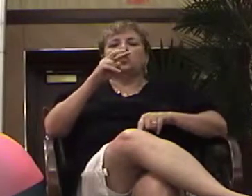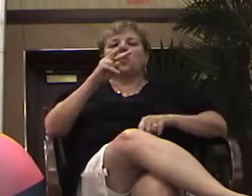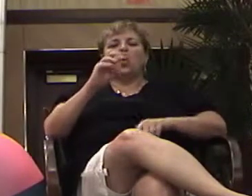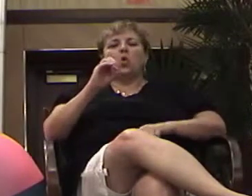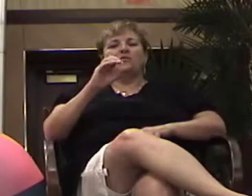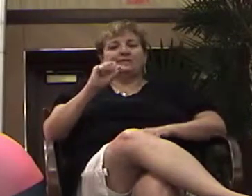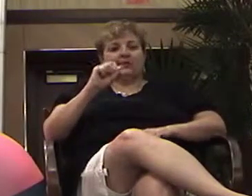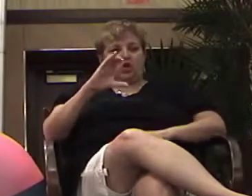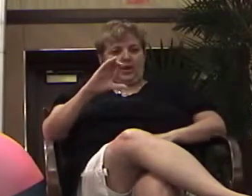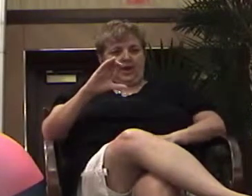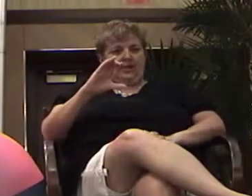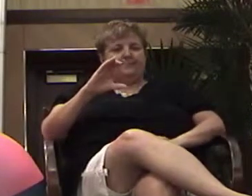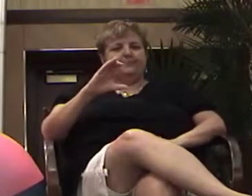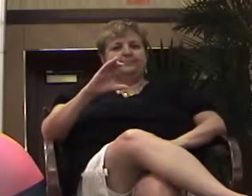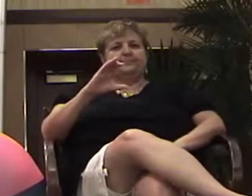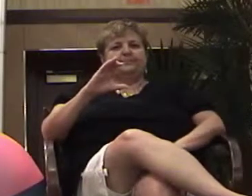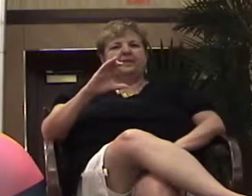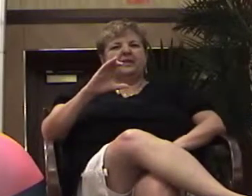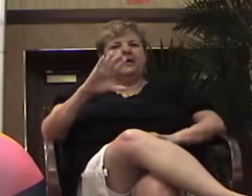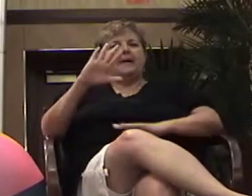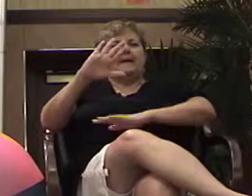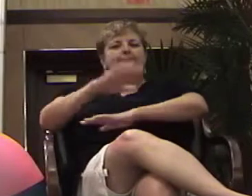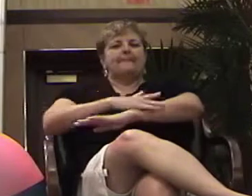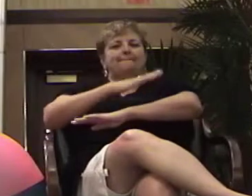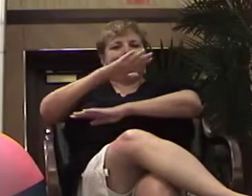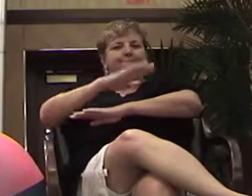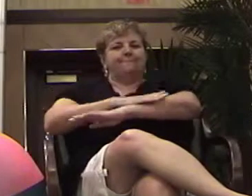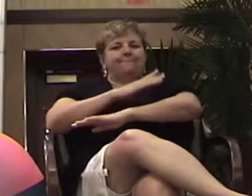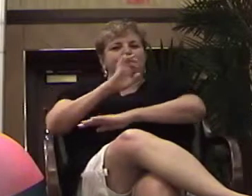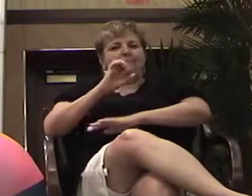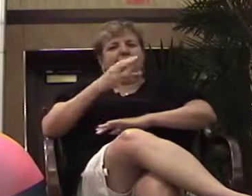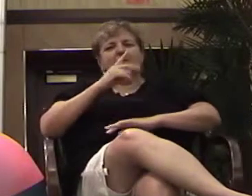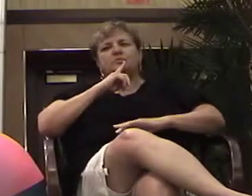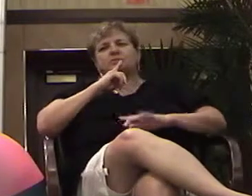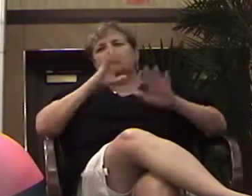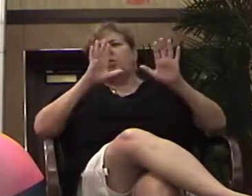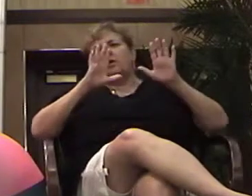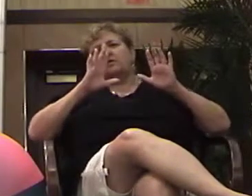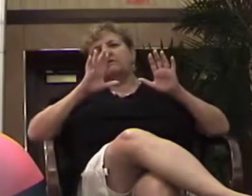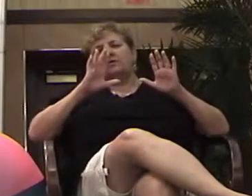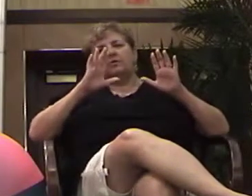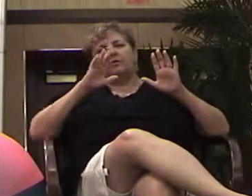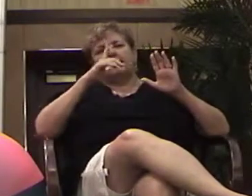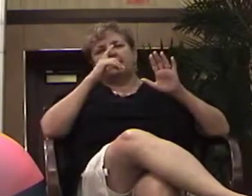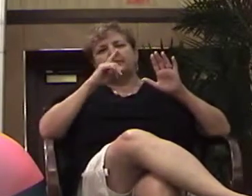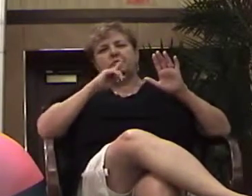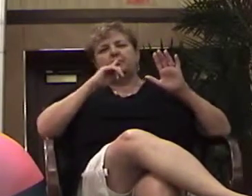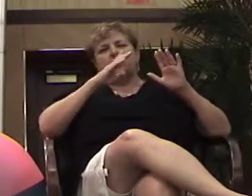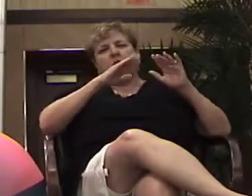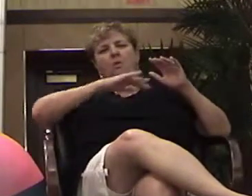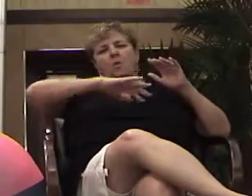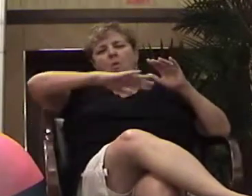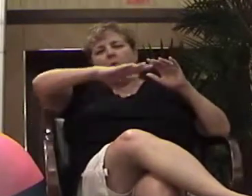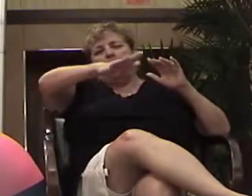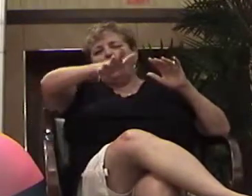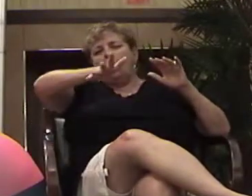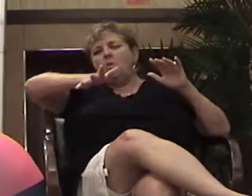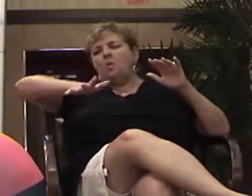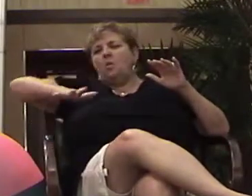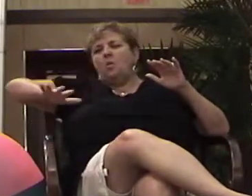And the beach there was wonderful because it went out way out before, you know, the kids could